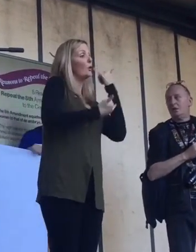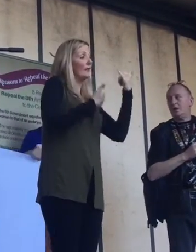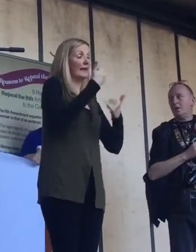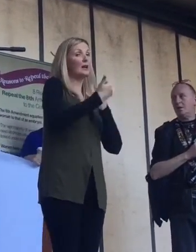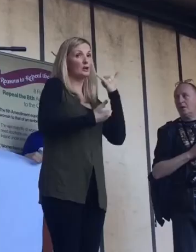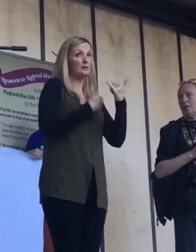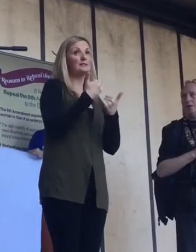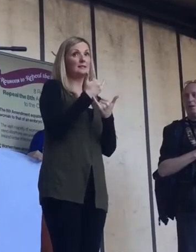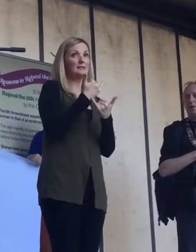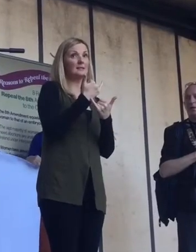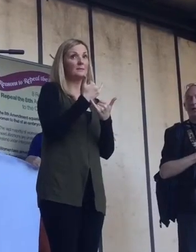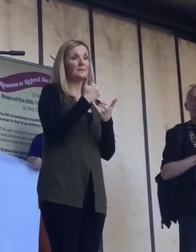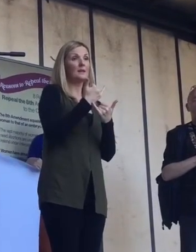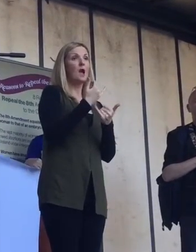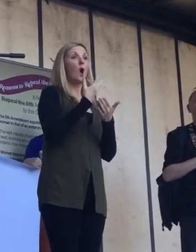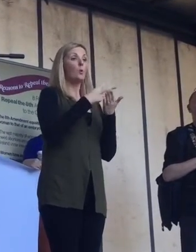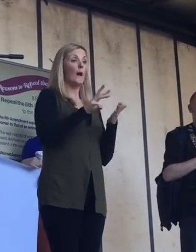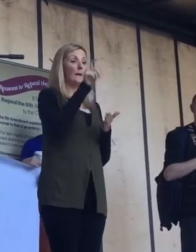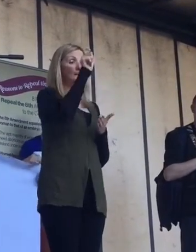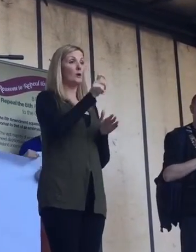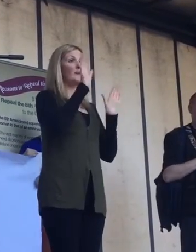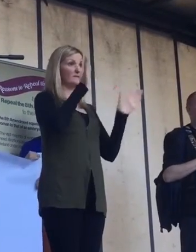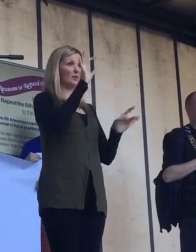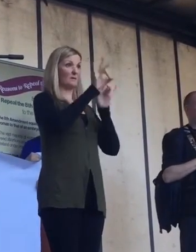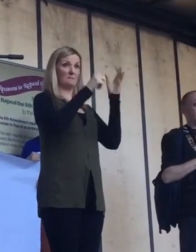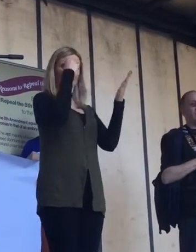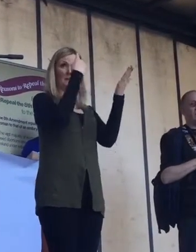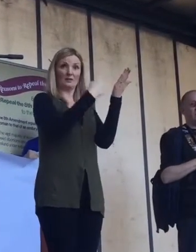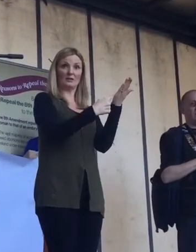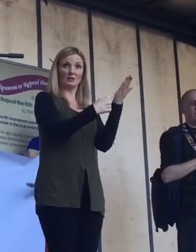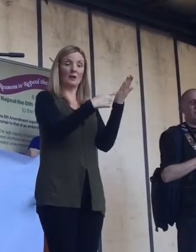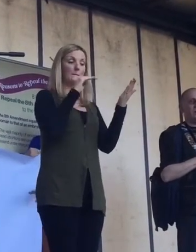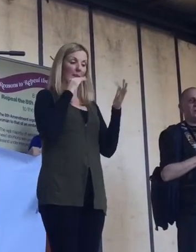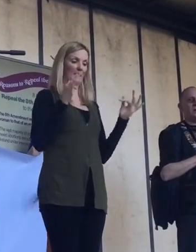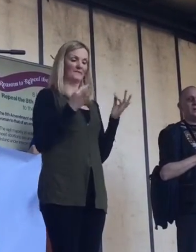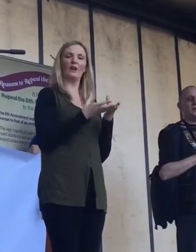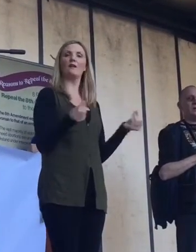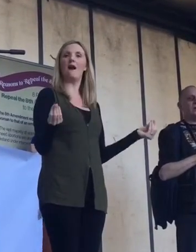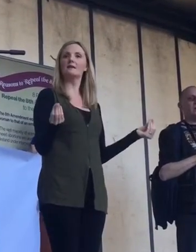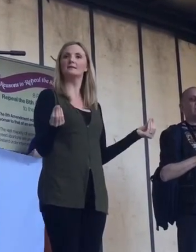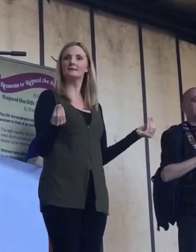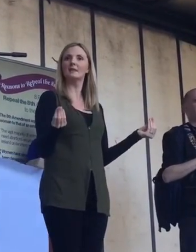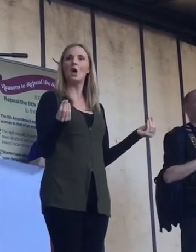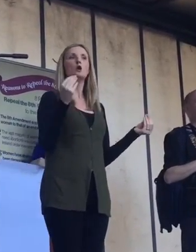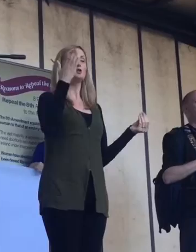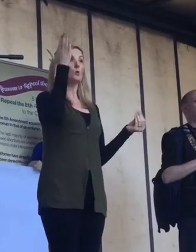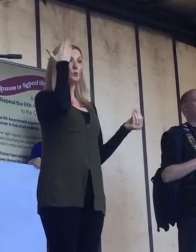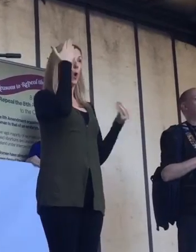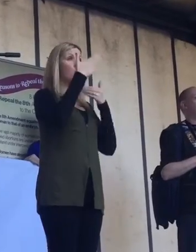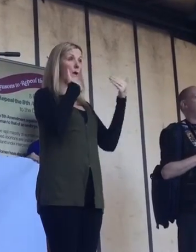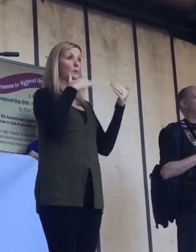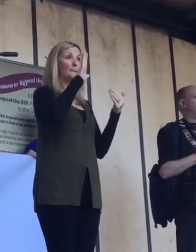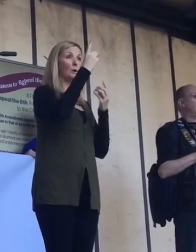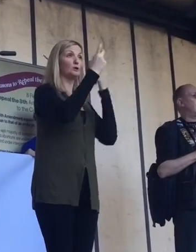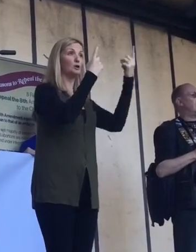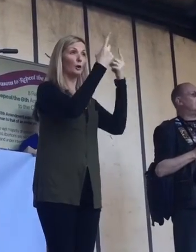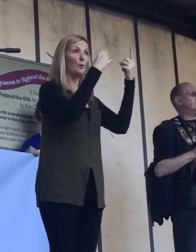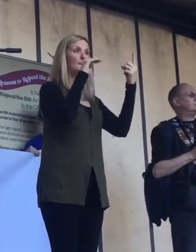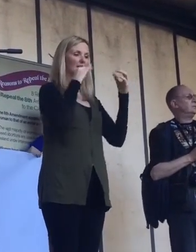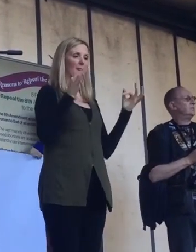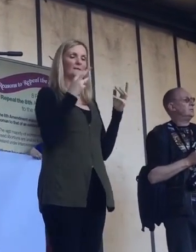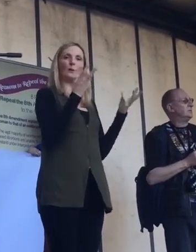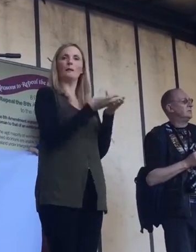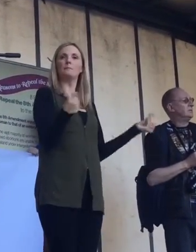when one's mind is made up This diminishes fear Knowing what must be done There's a way with